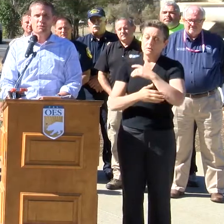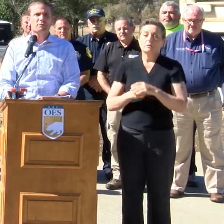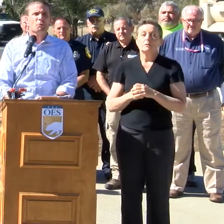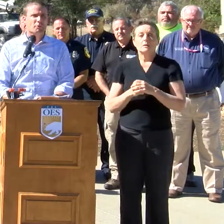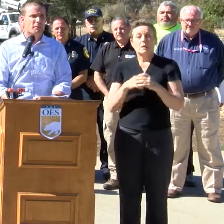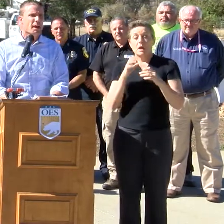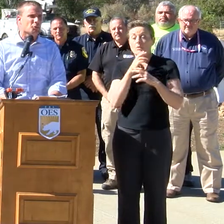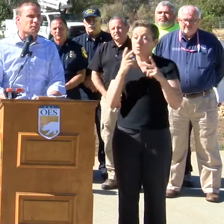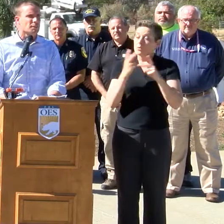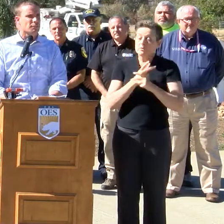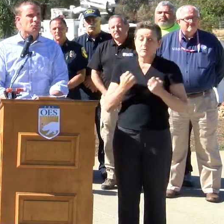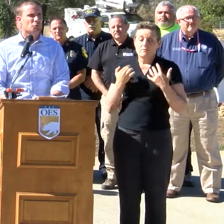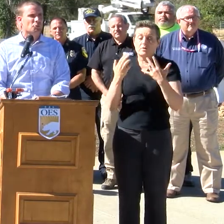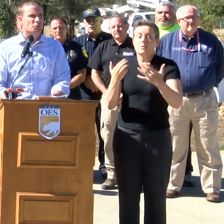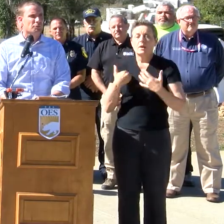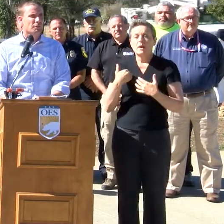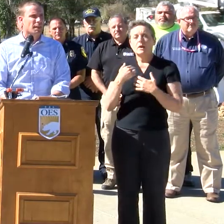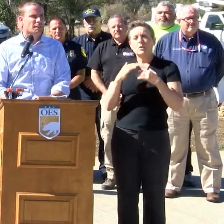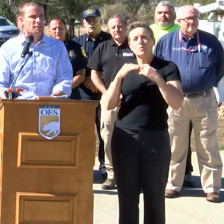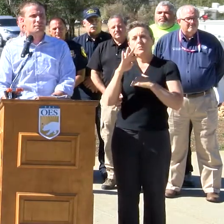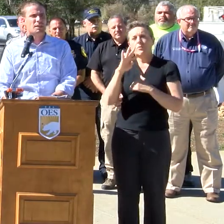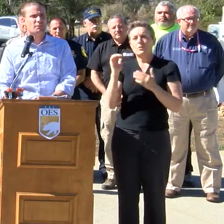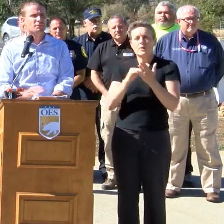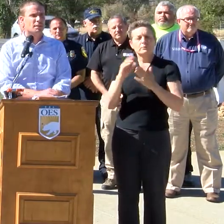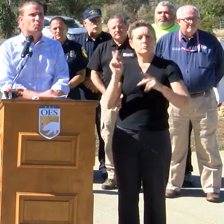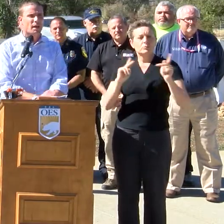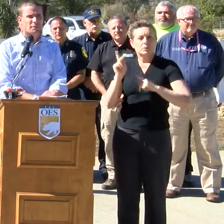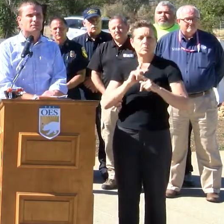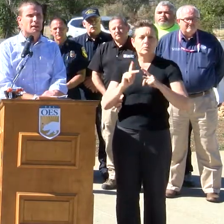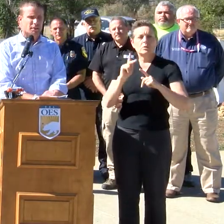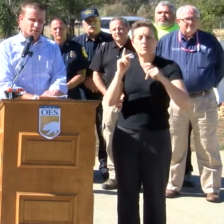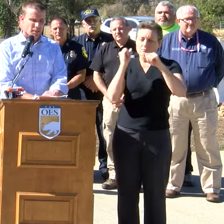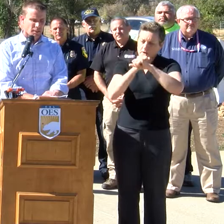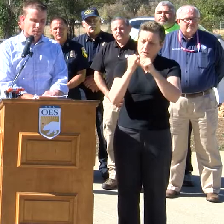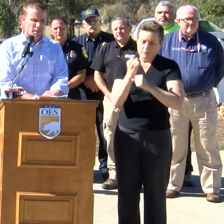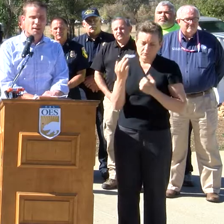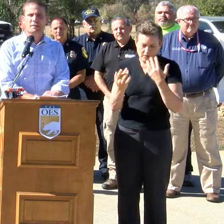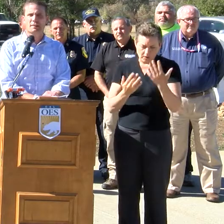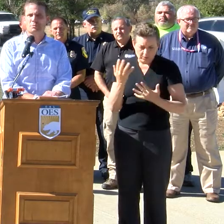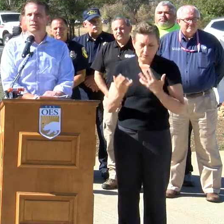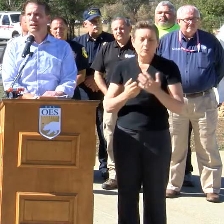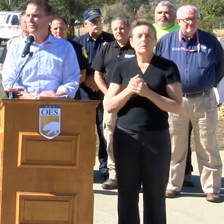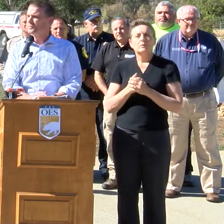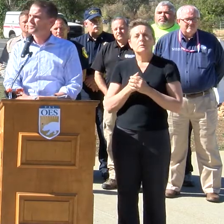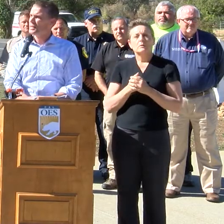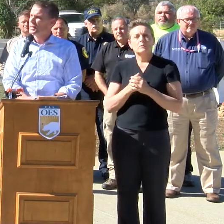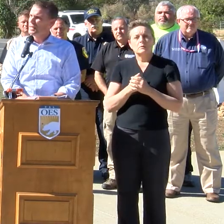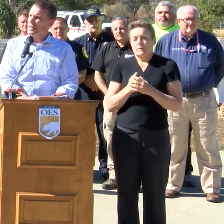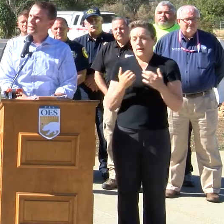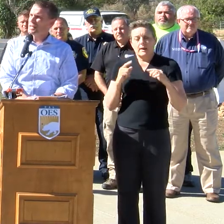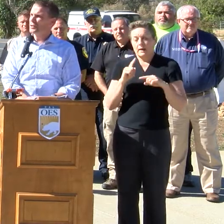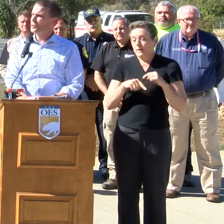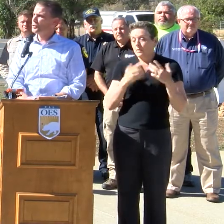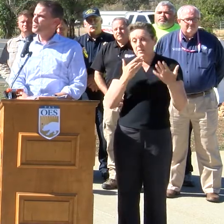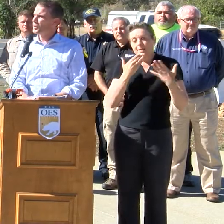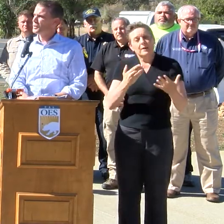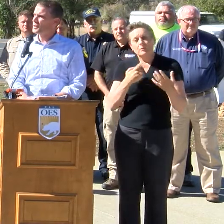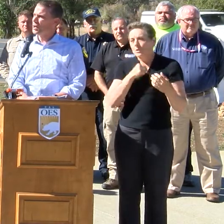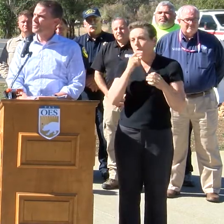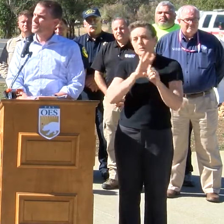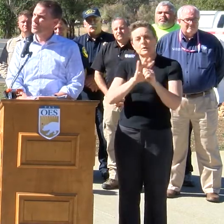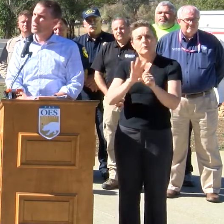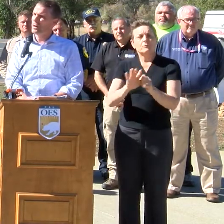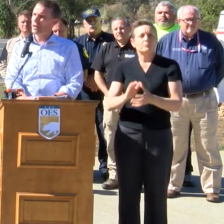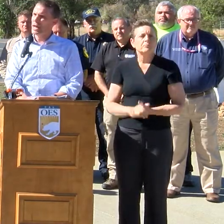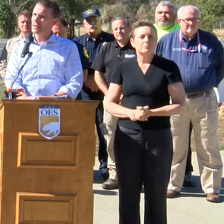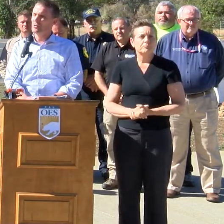peak, we had over 4000 individuals fighting this devastating wildland fire and we cannot thank them enough. And I think it's also important